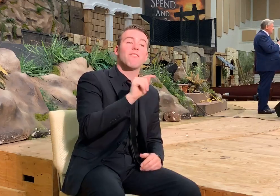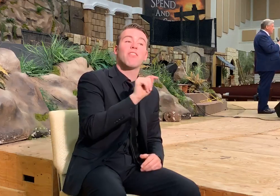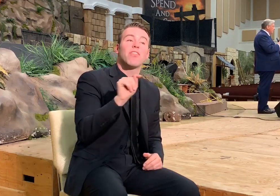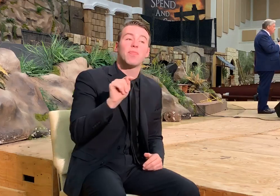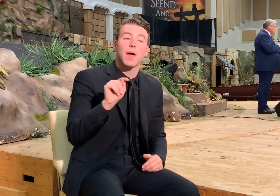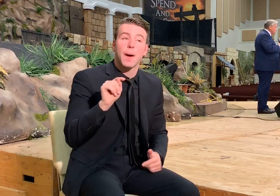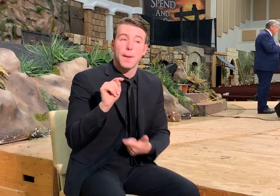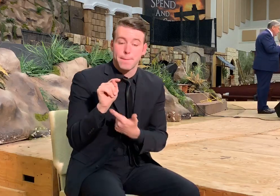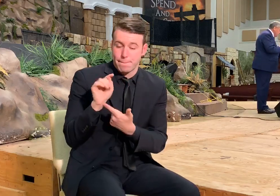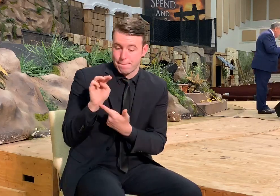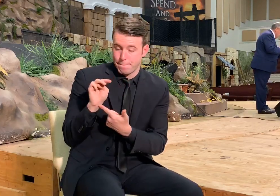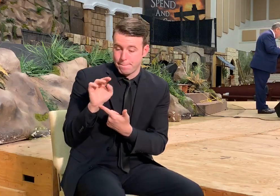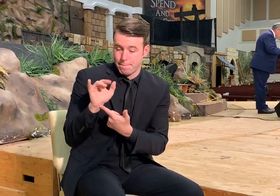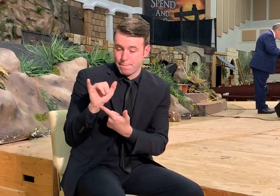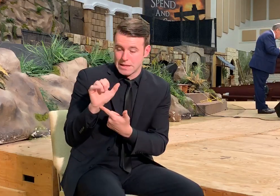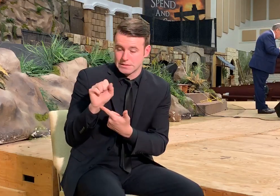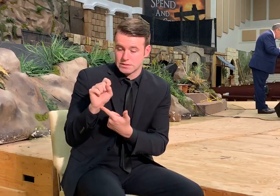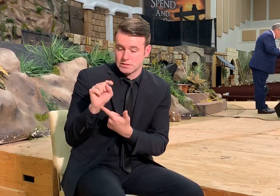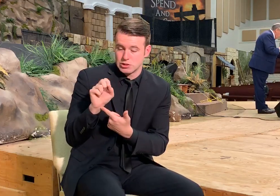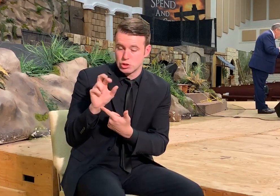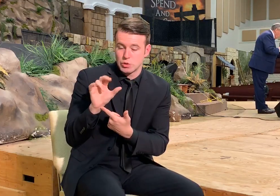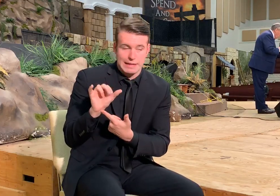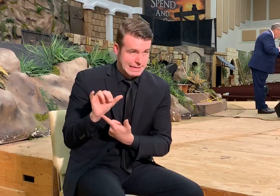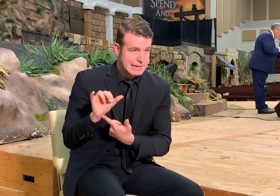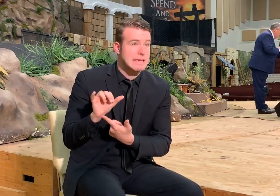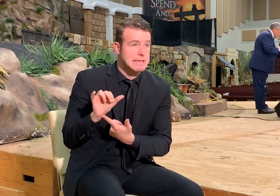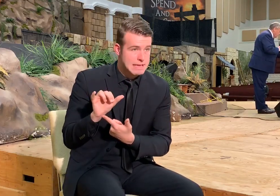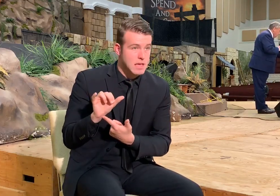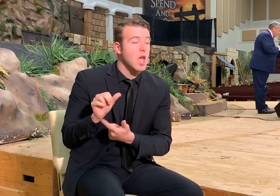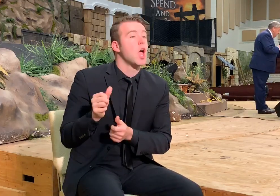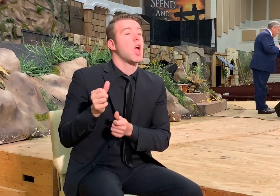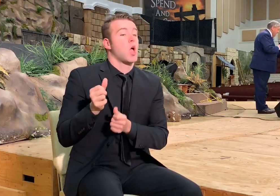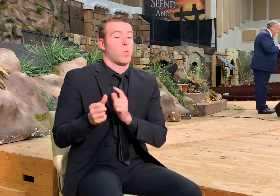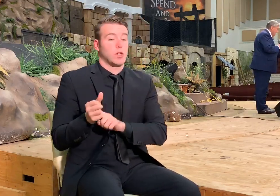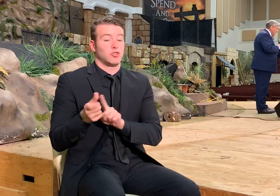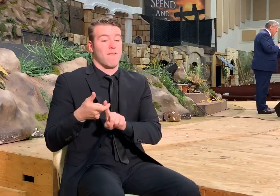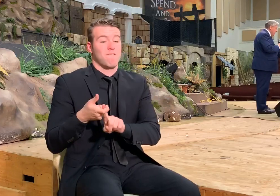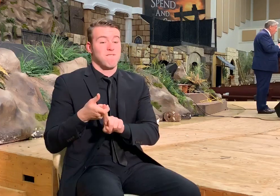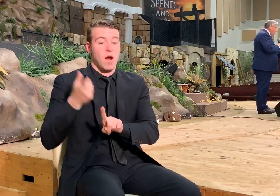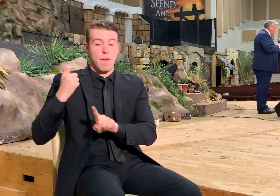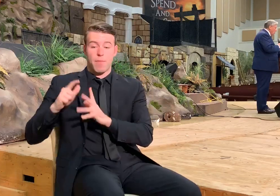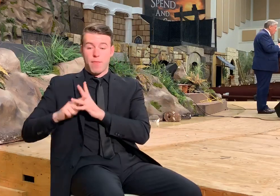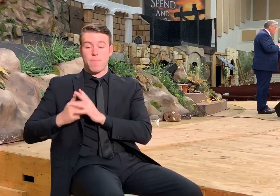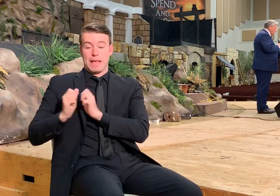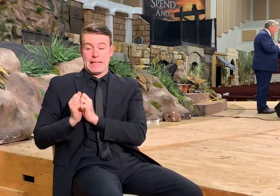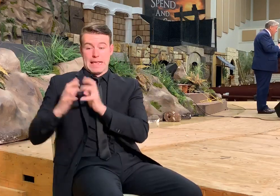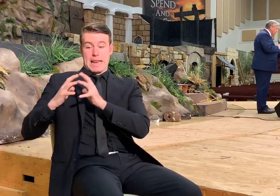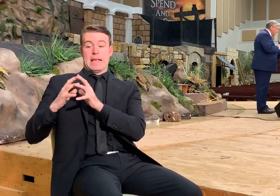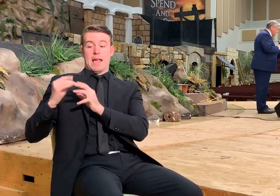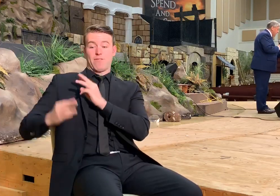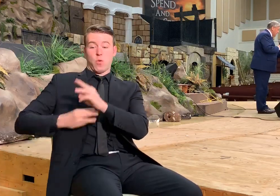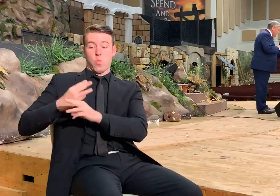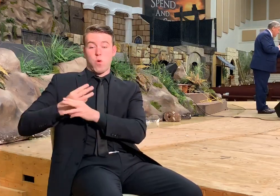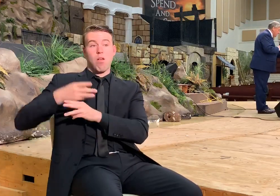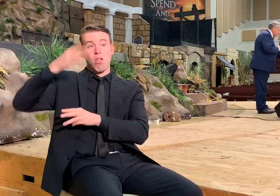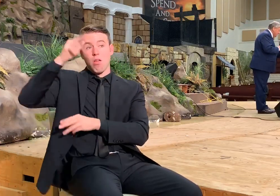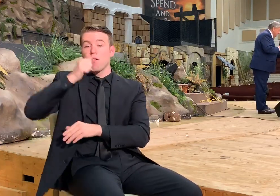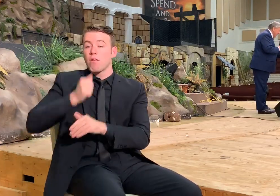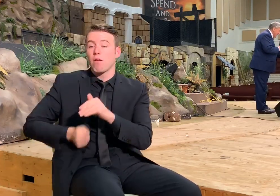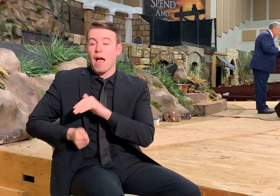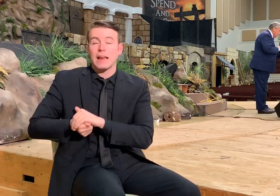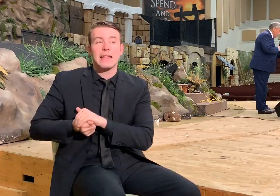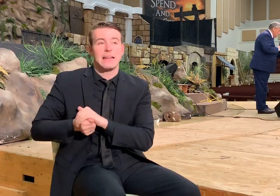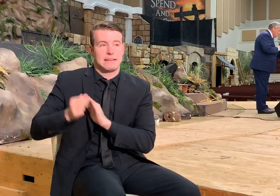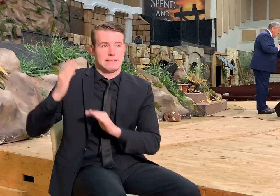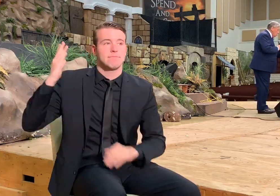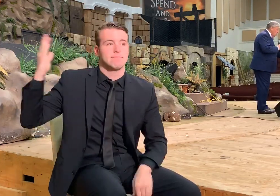mystery which from the beginning of the world hath been hid in